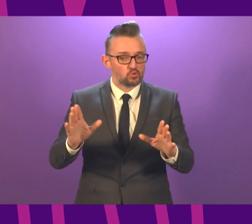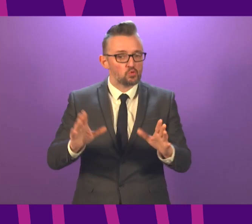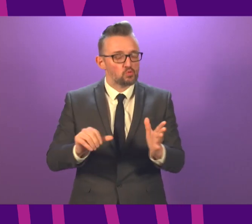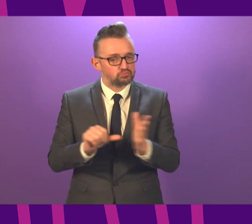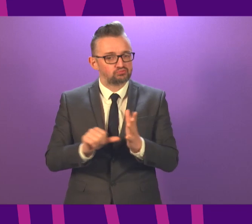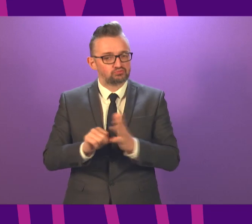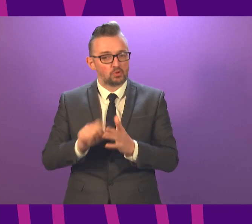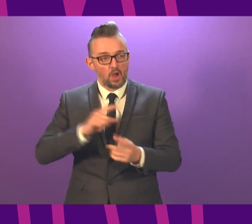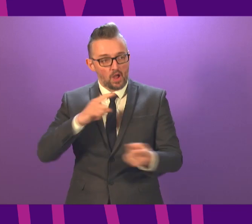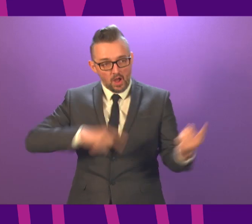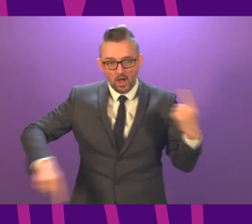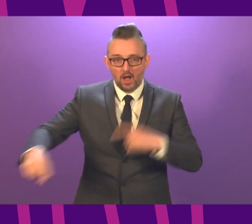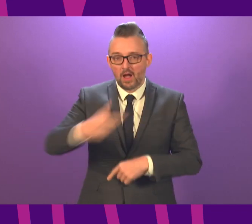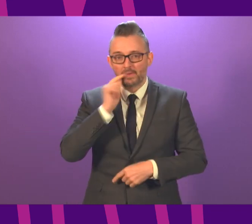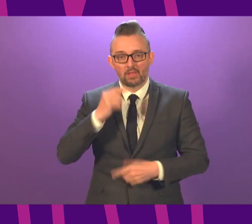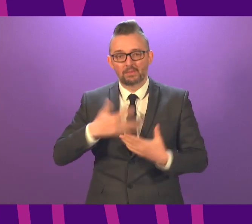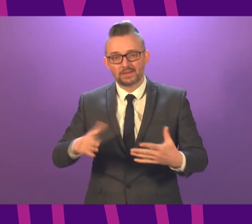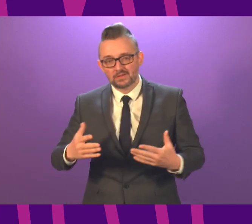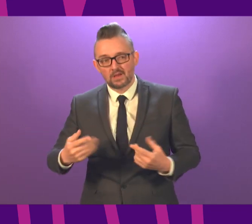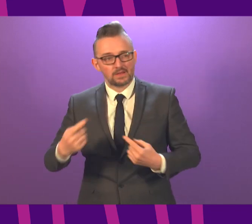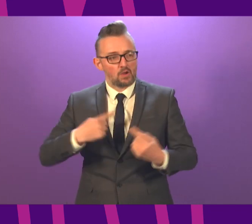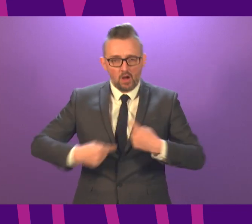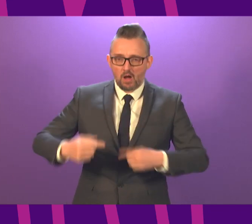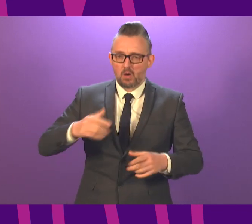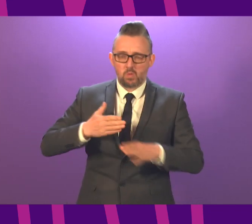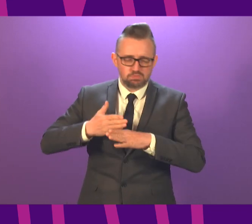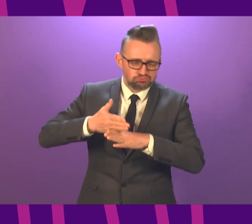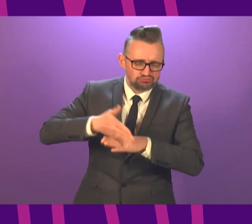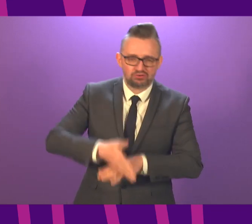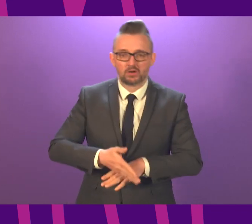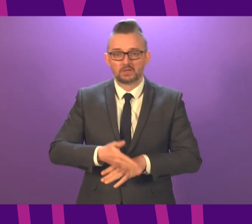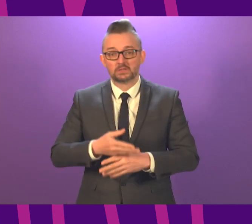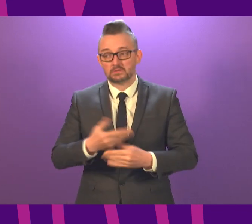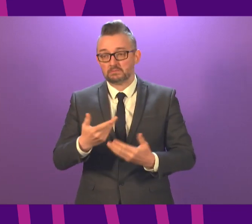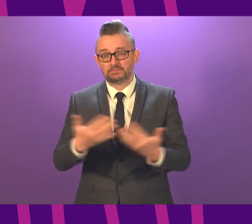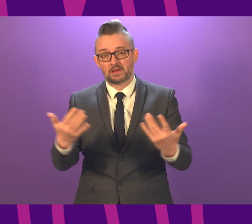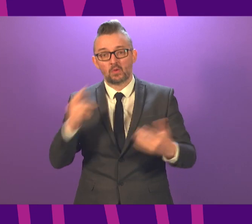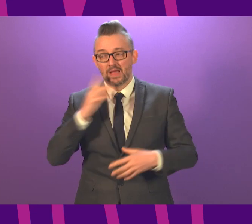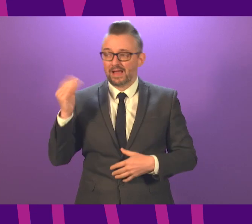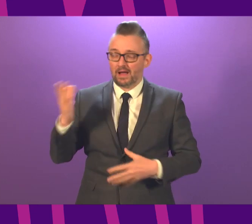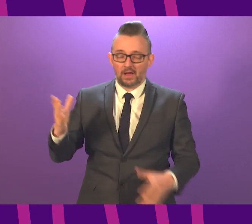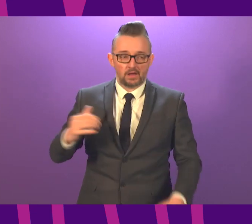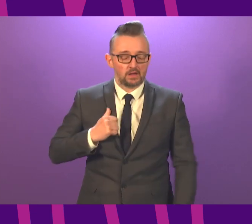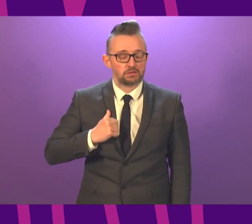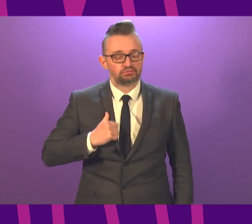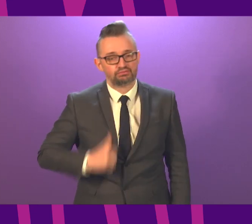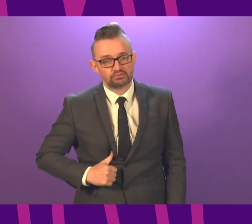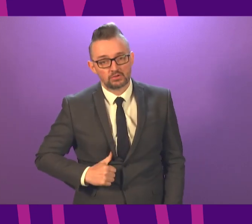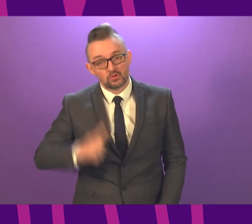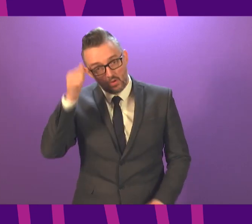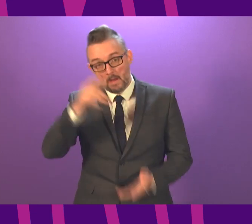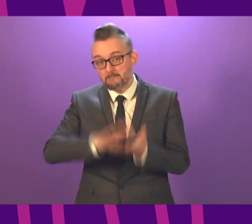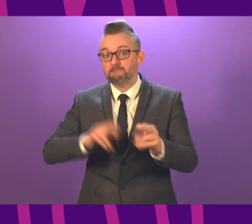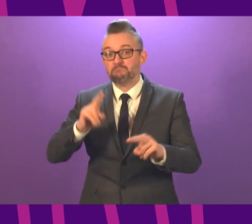across the country has already been worn down over the past year. Many will be dismayed by today's news, not least the parents of school